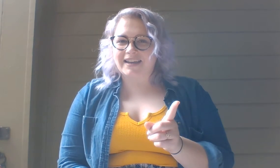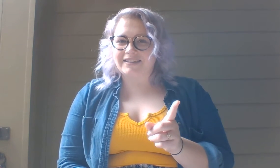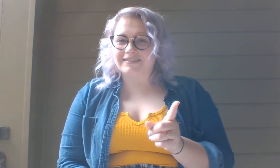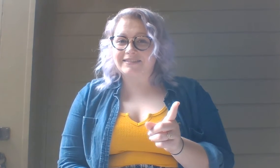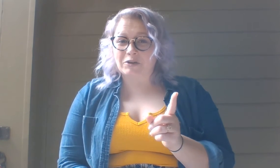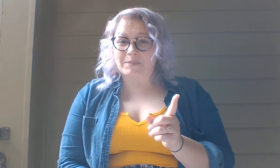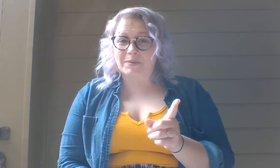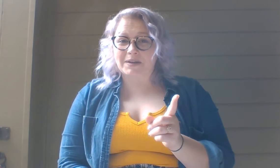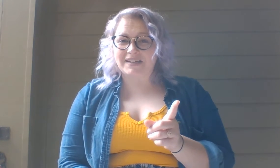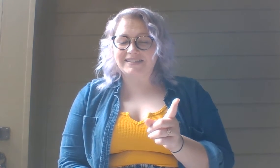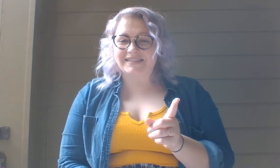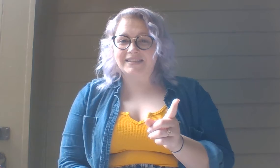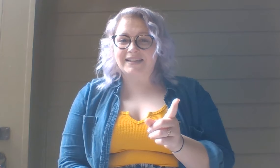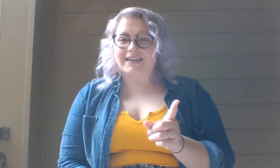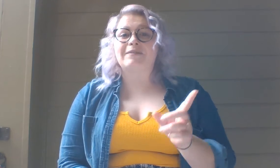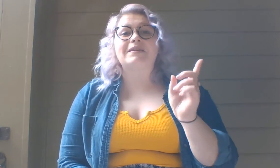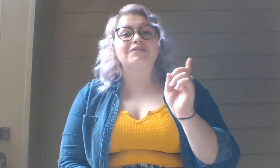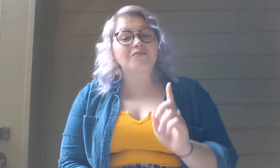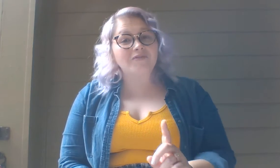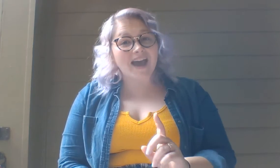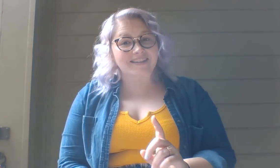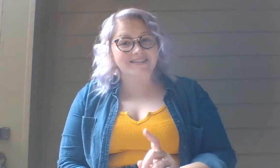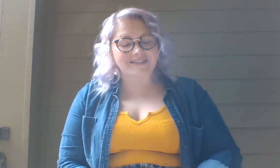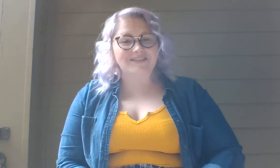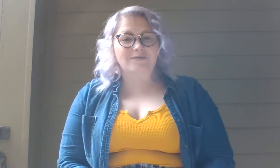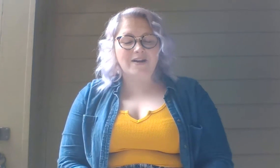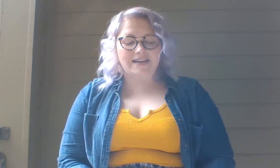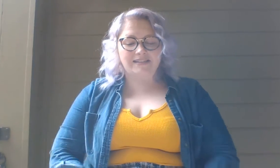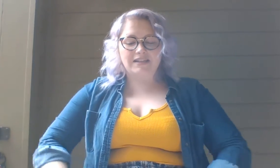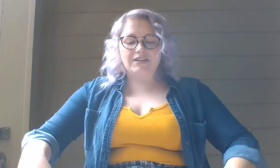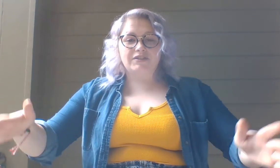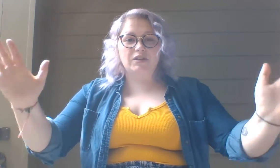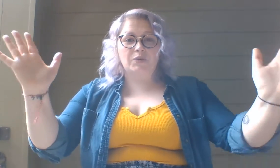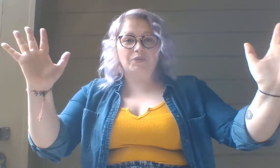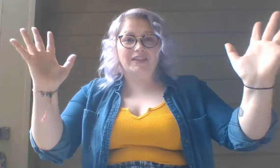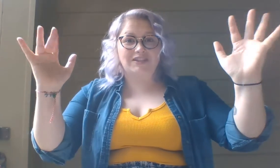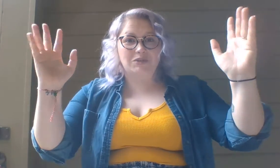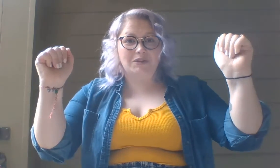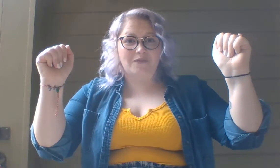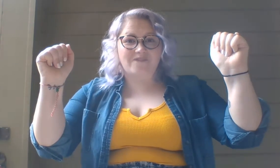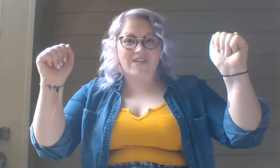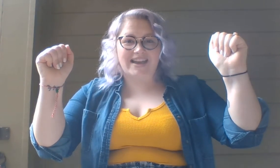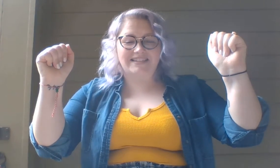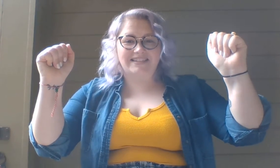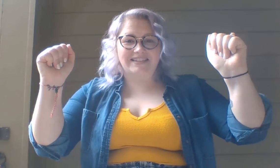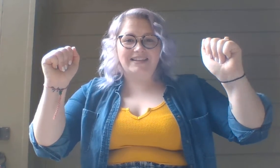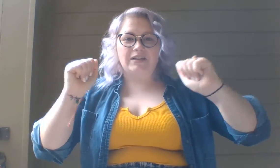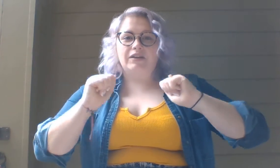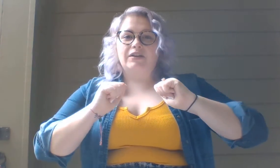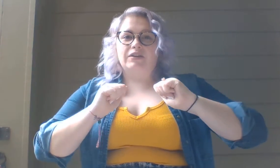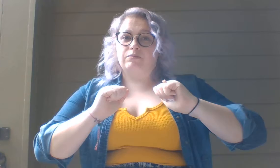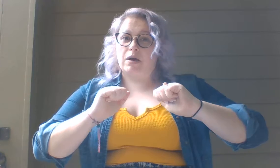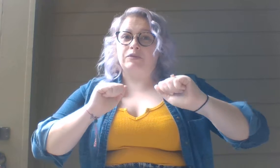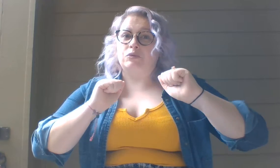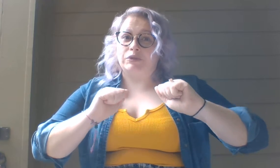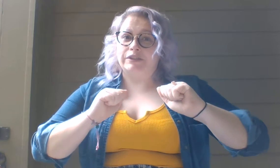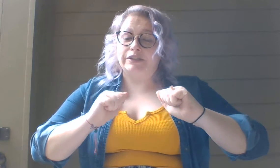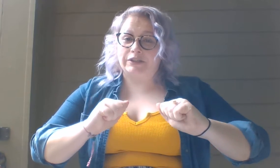a second. You remember what it means? It means fast. Right. So let's do it fast. Because mom is really